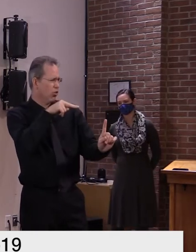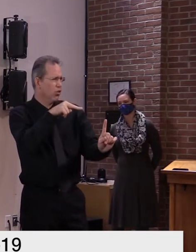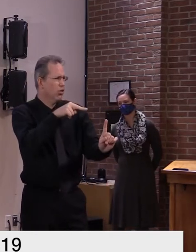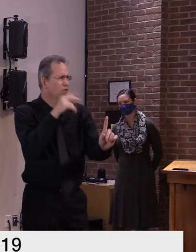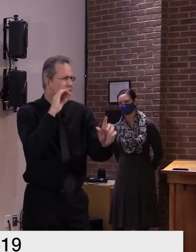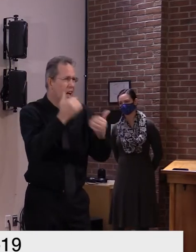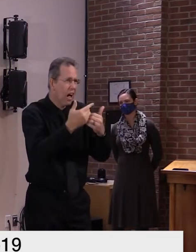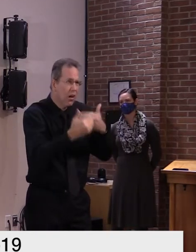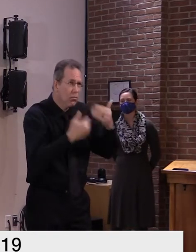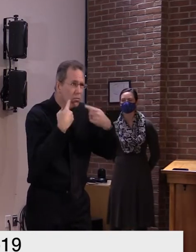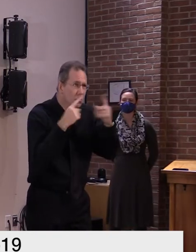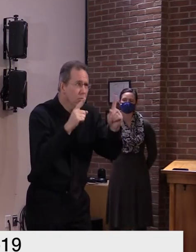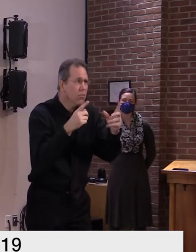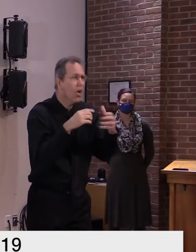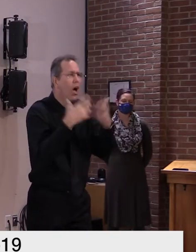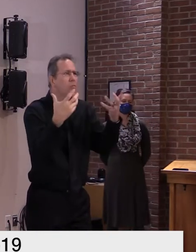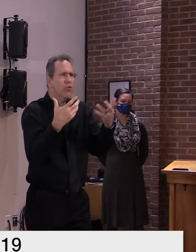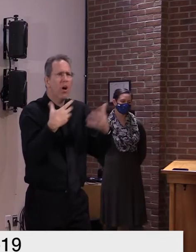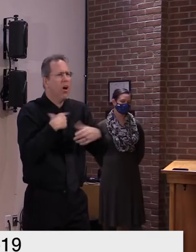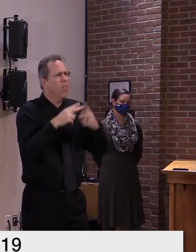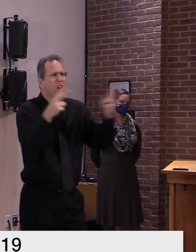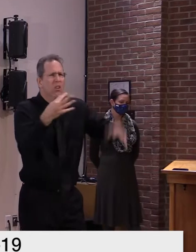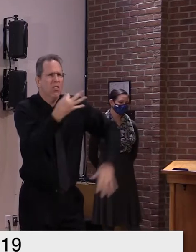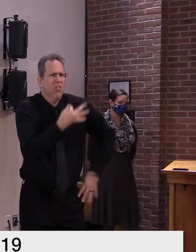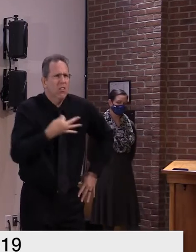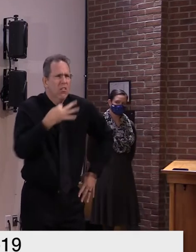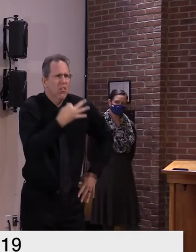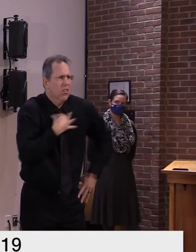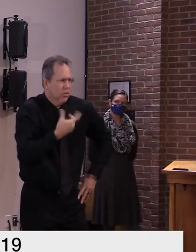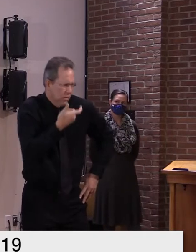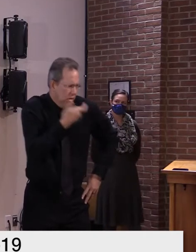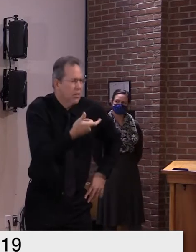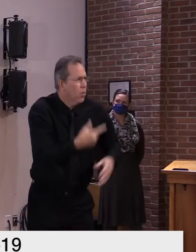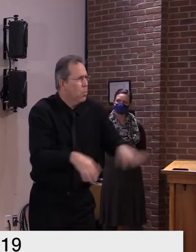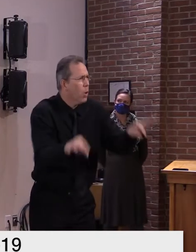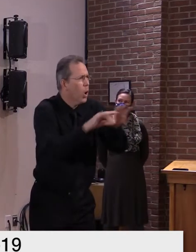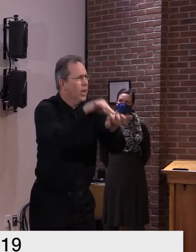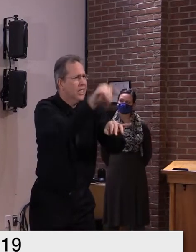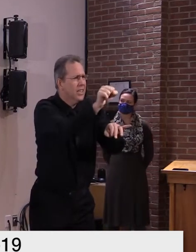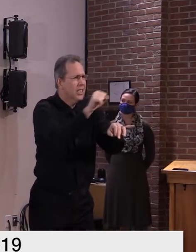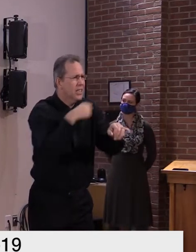different uh vaccines as well it's going to be imperative uh that we collect the data